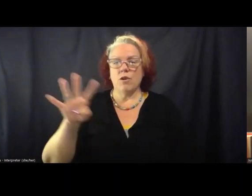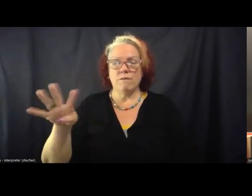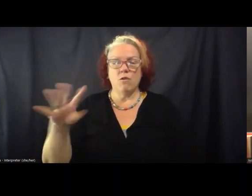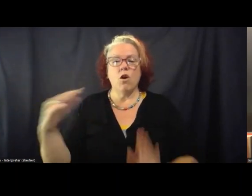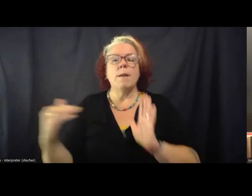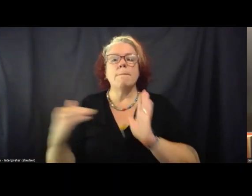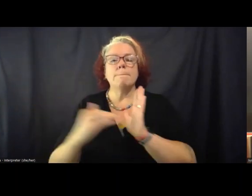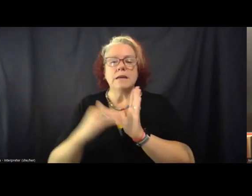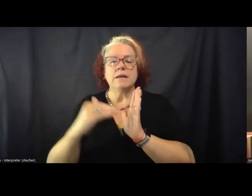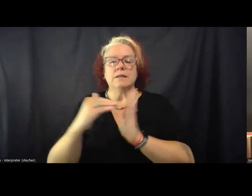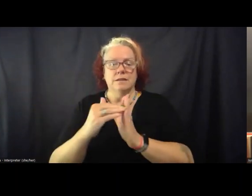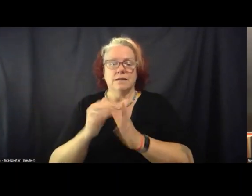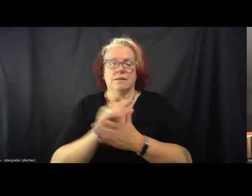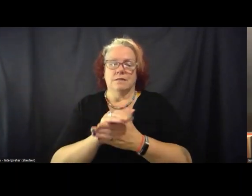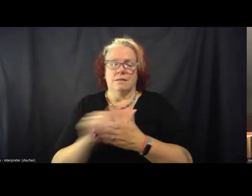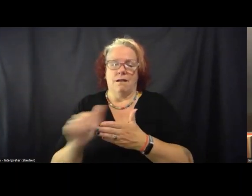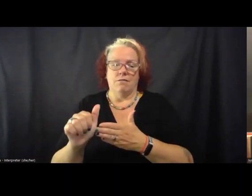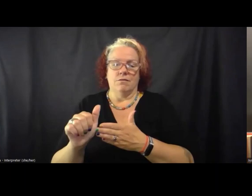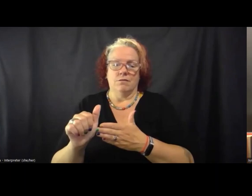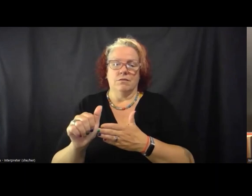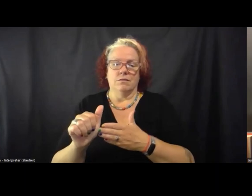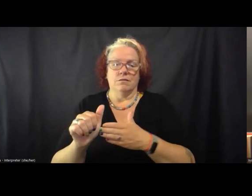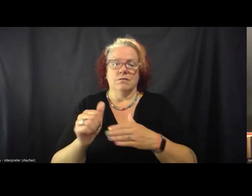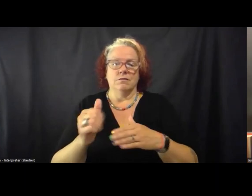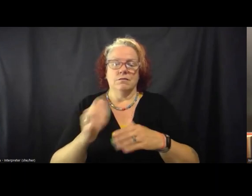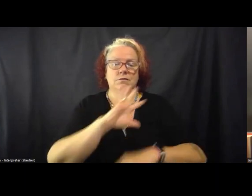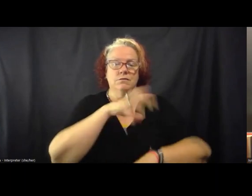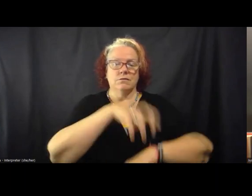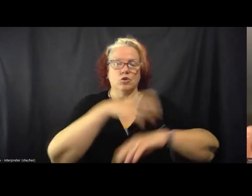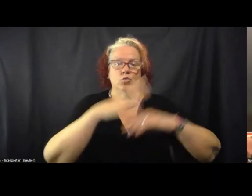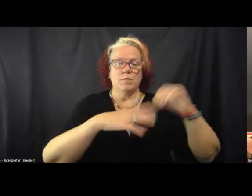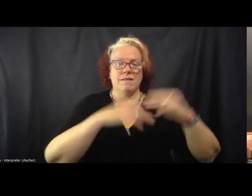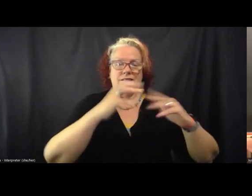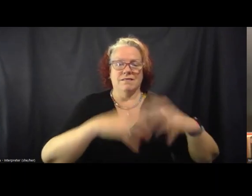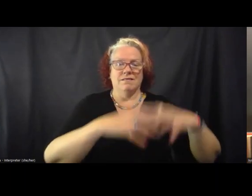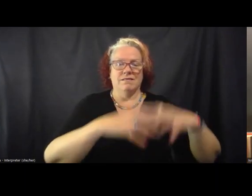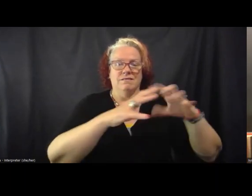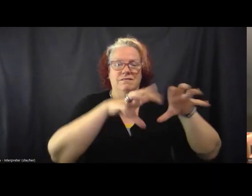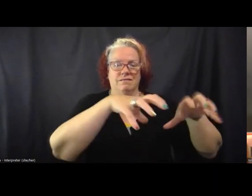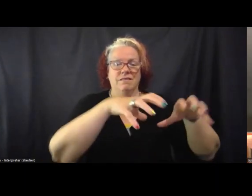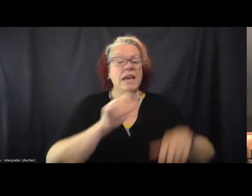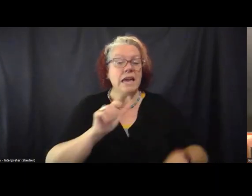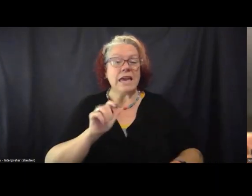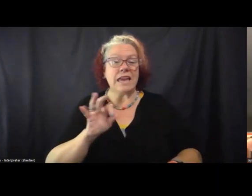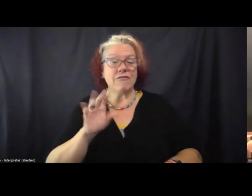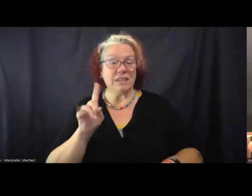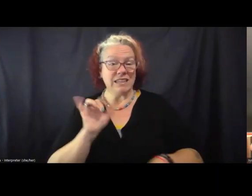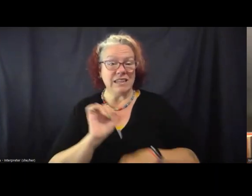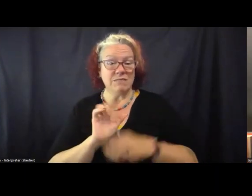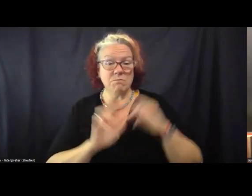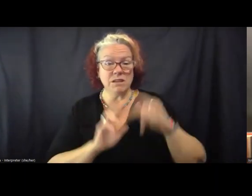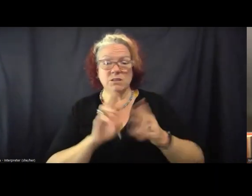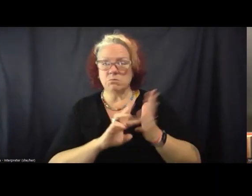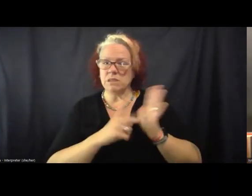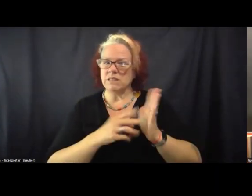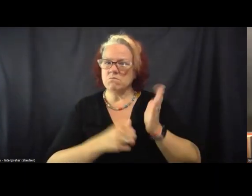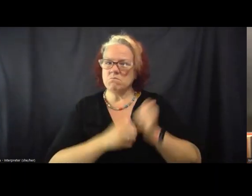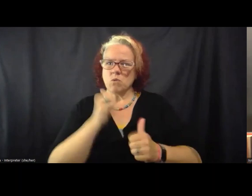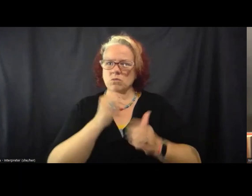were to have been built that would have made it the most expensive federal prison ever in the United States.